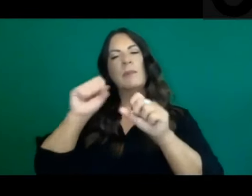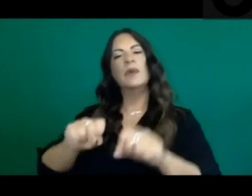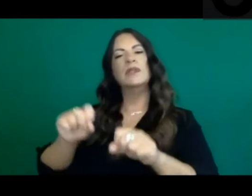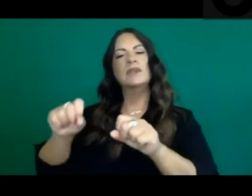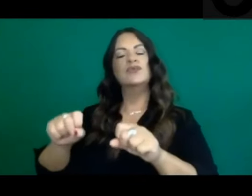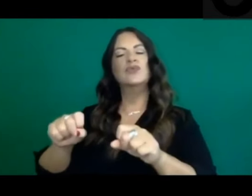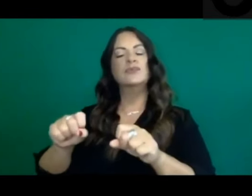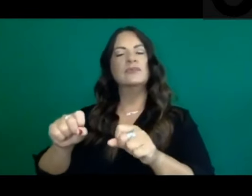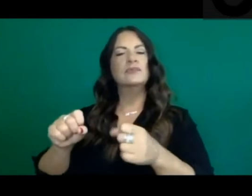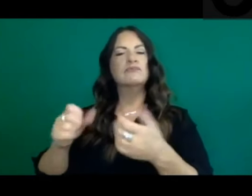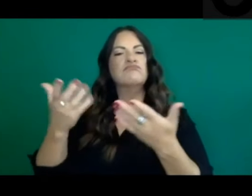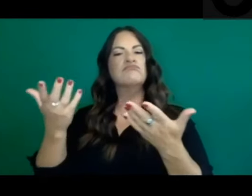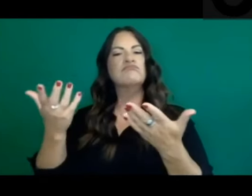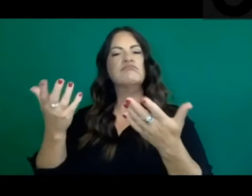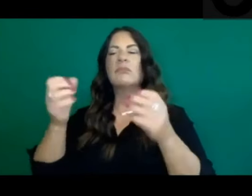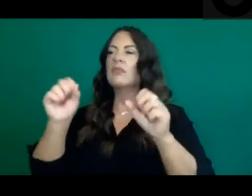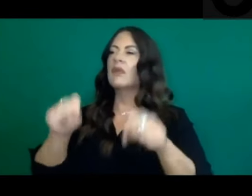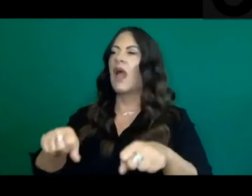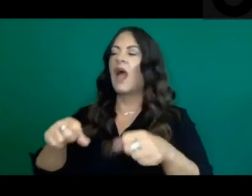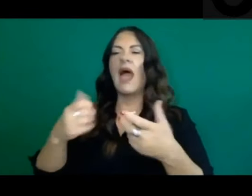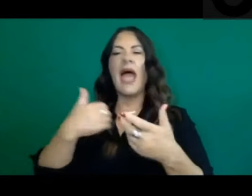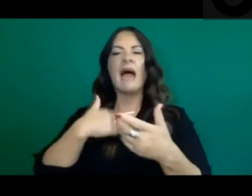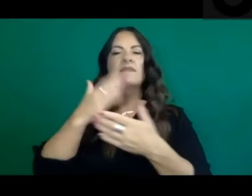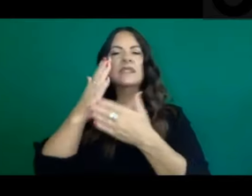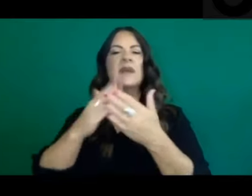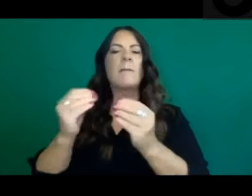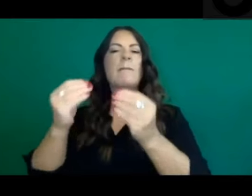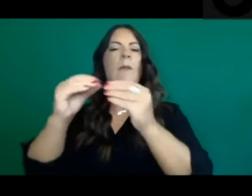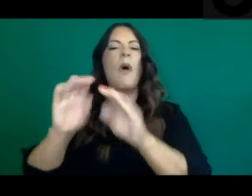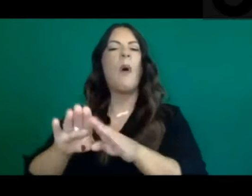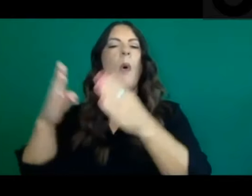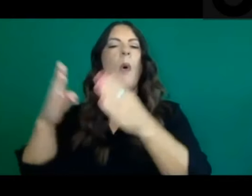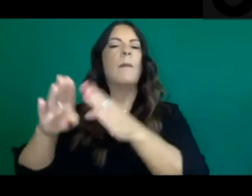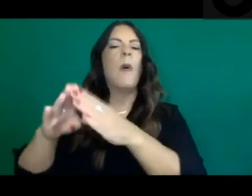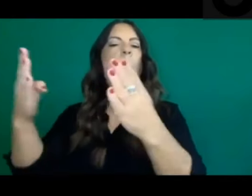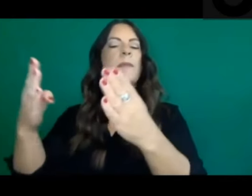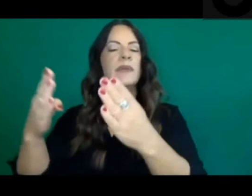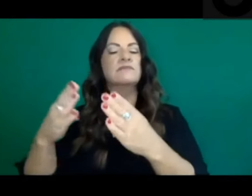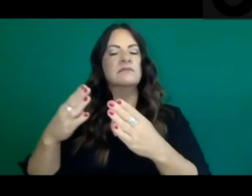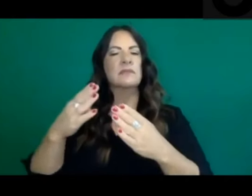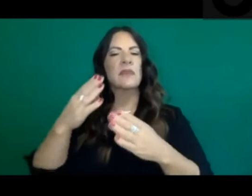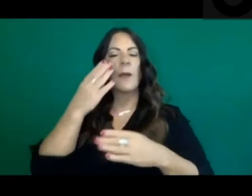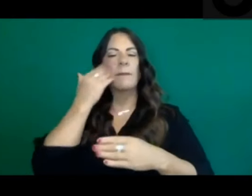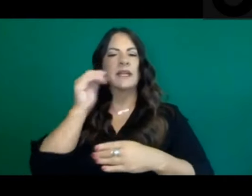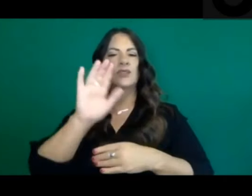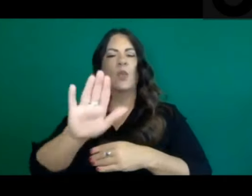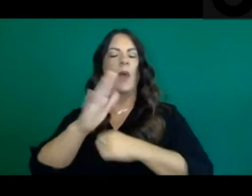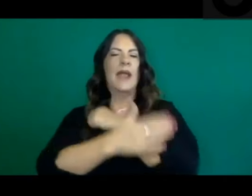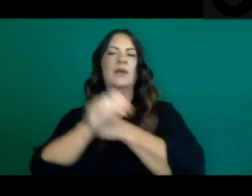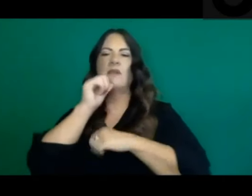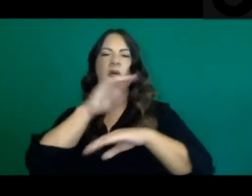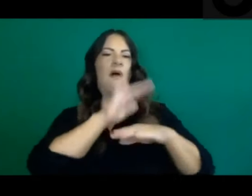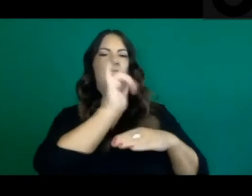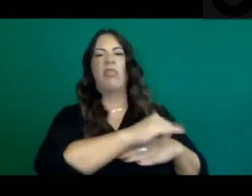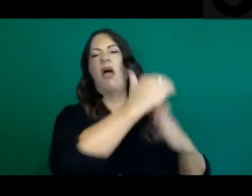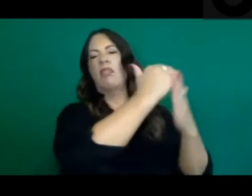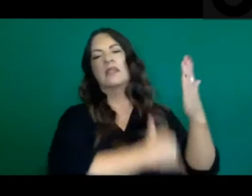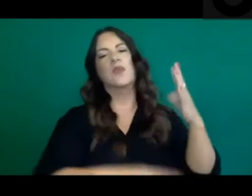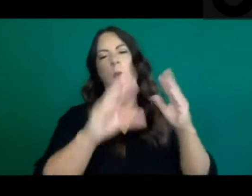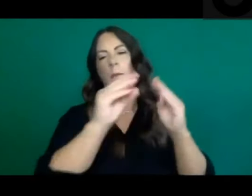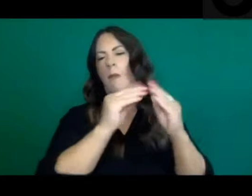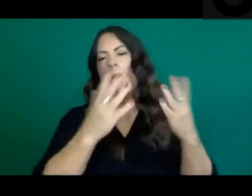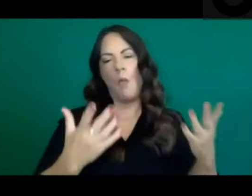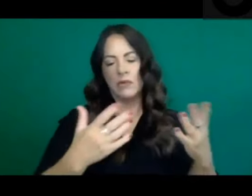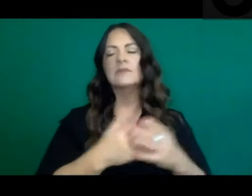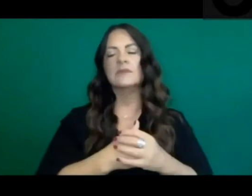a degree of being reopened, whether that's more outdoors or some beginning indoors. We are working